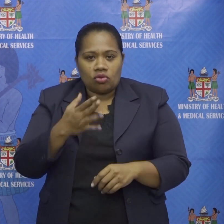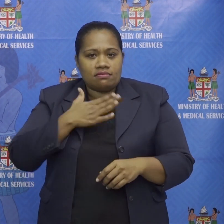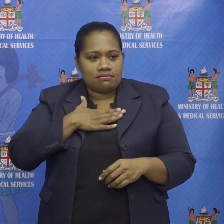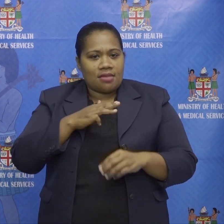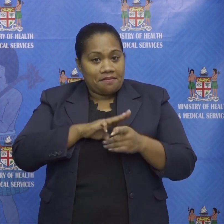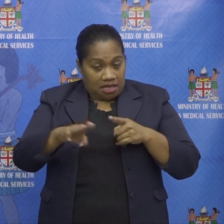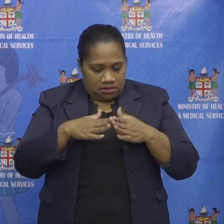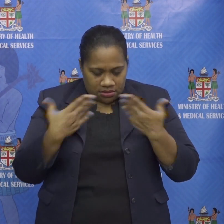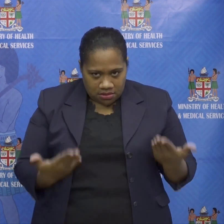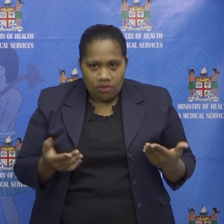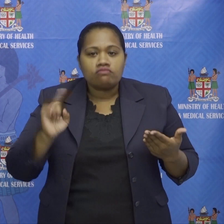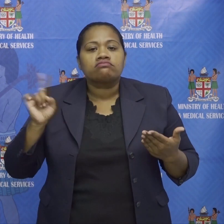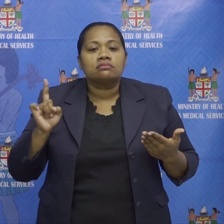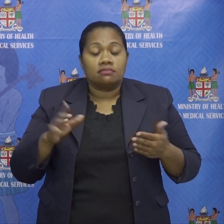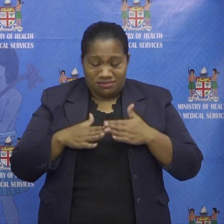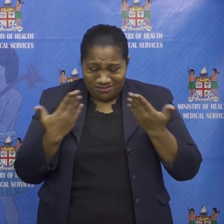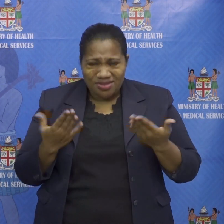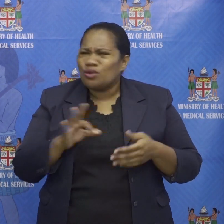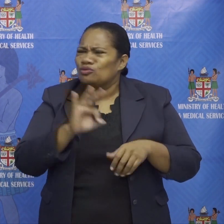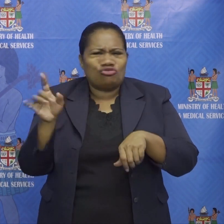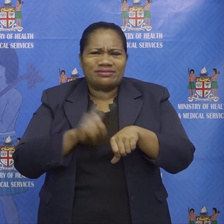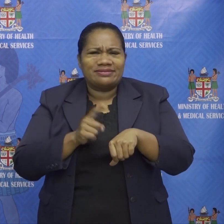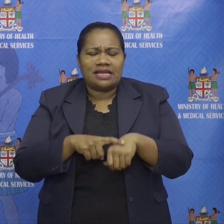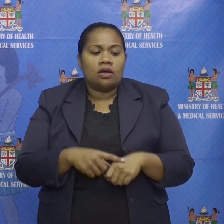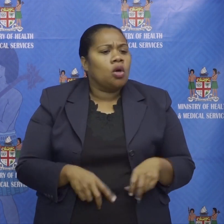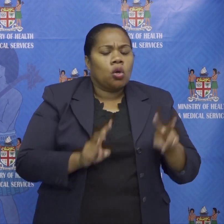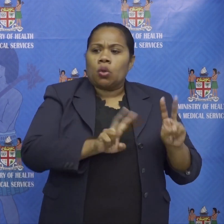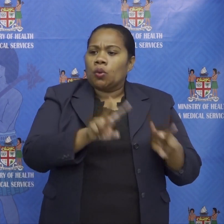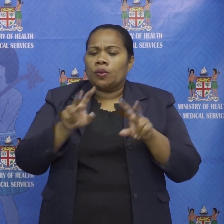now is not the time to go looking for loopholes